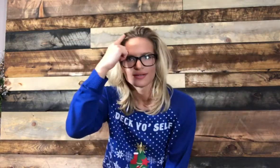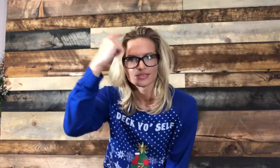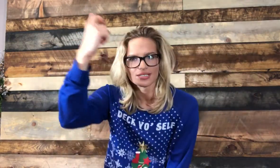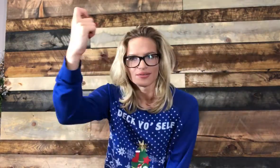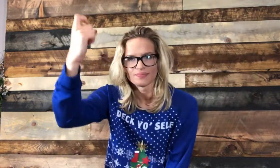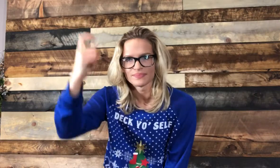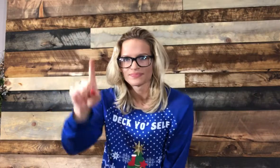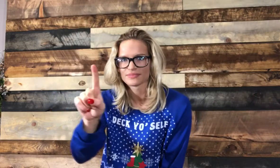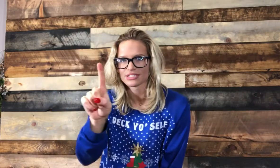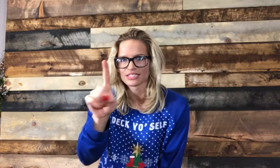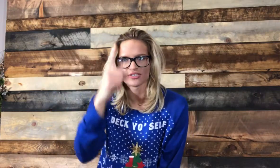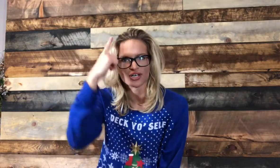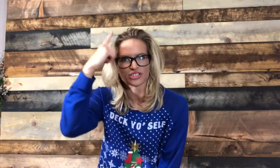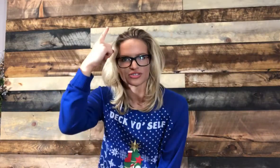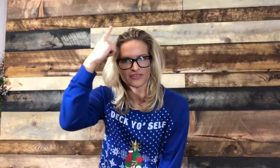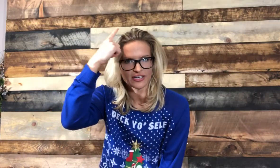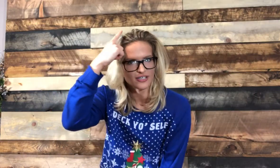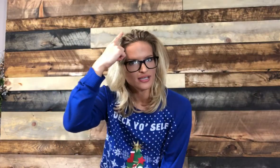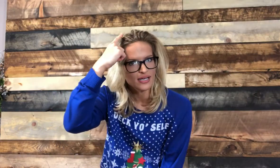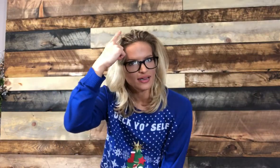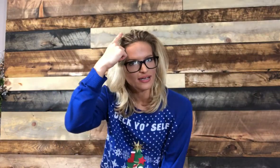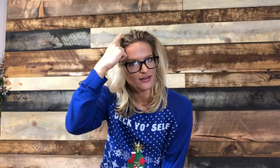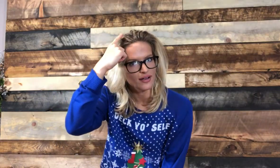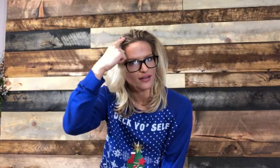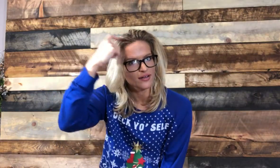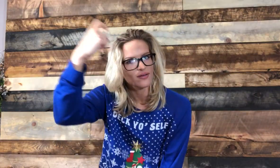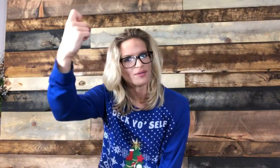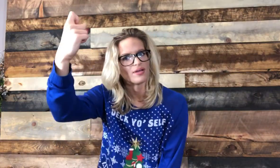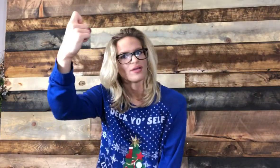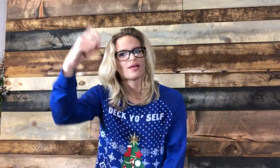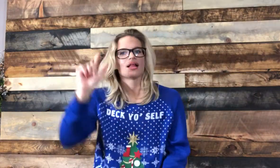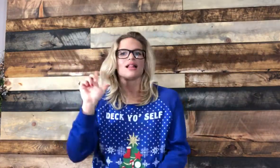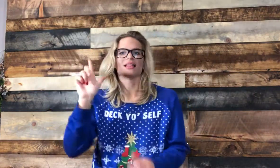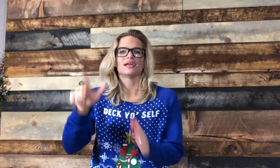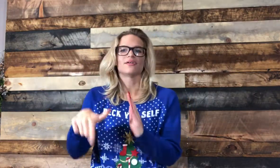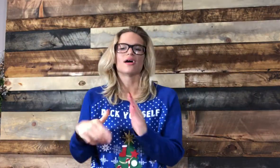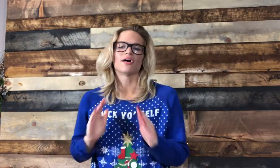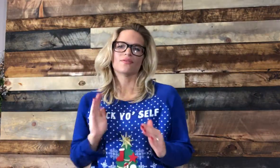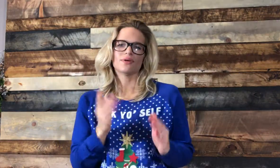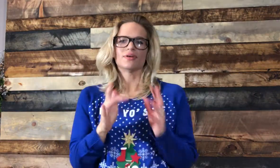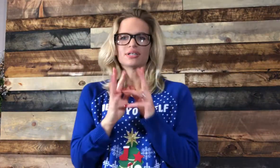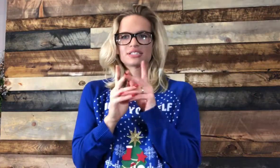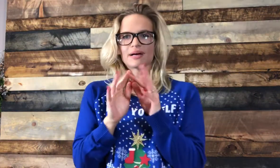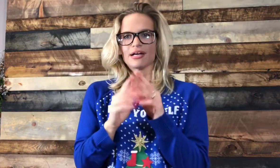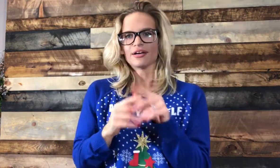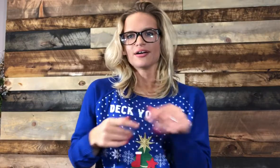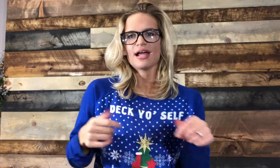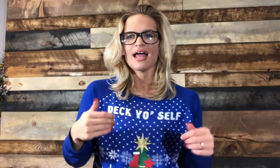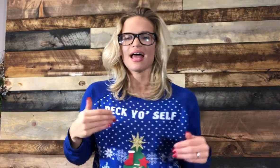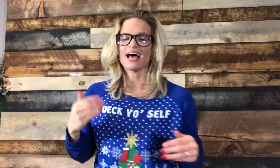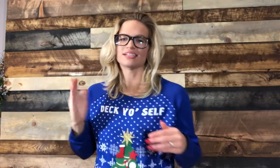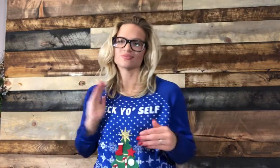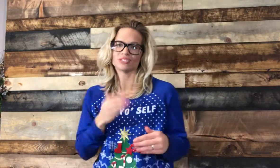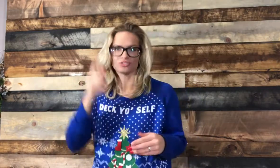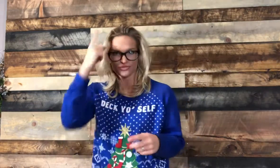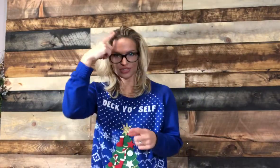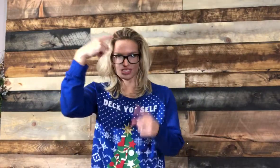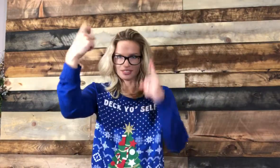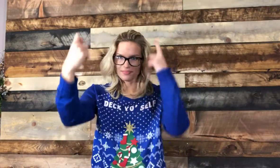So just crunch your finger later on. Later on, we'll conspire as we dream